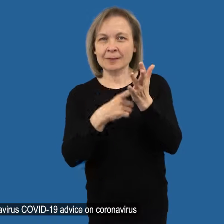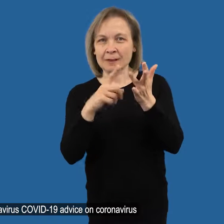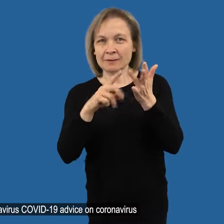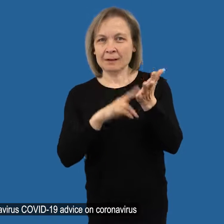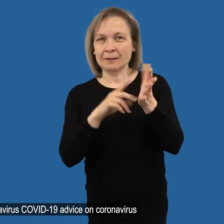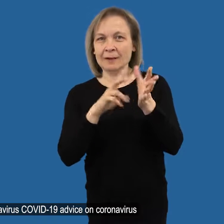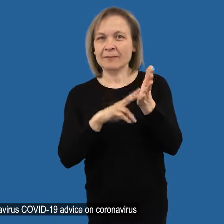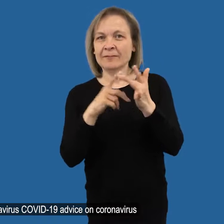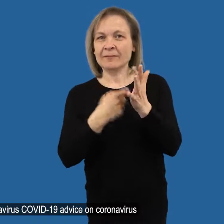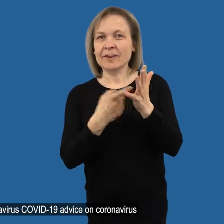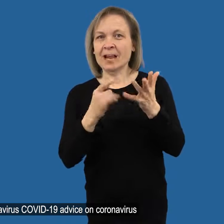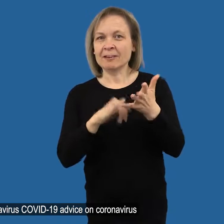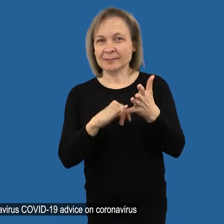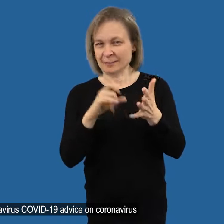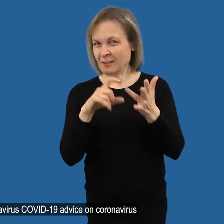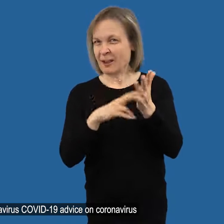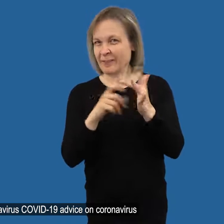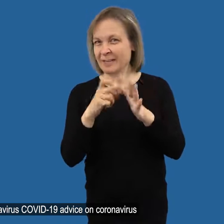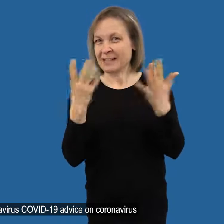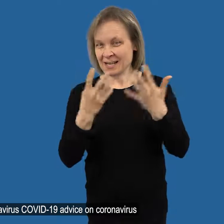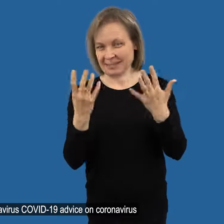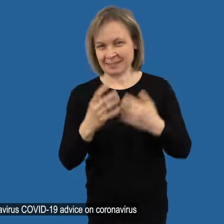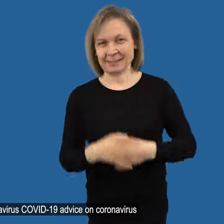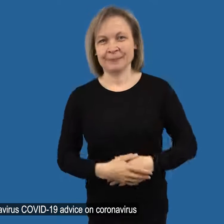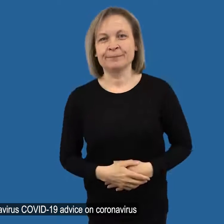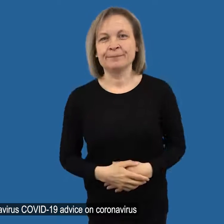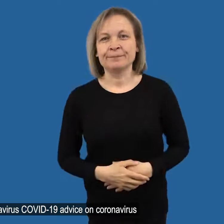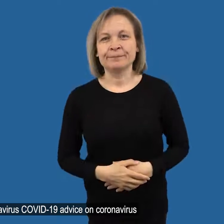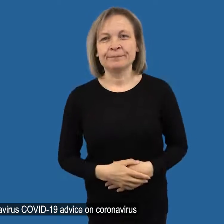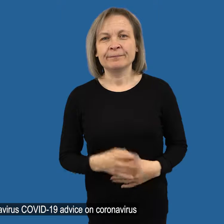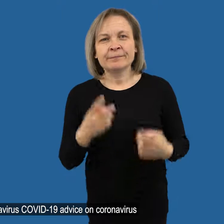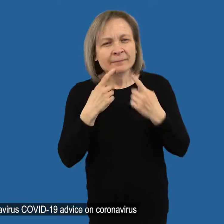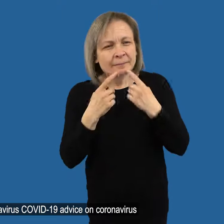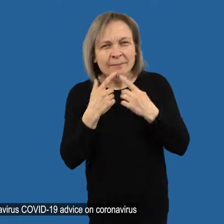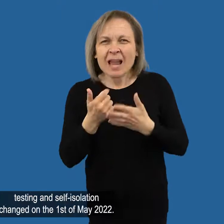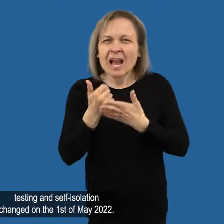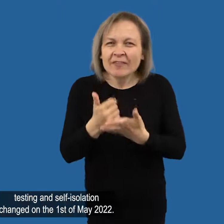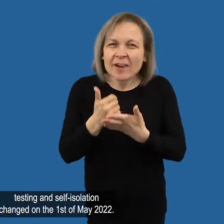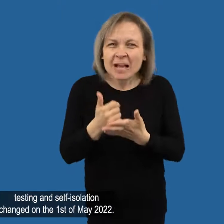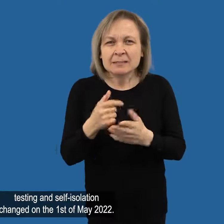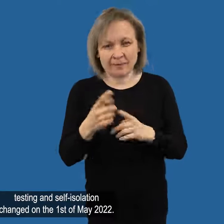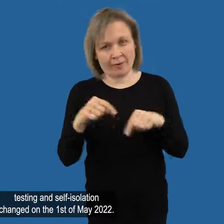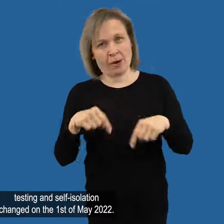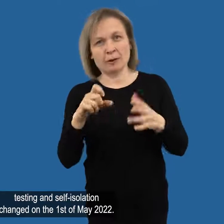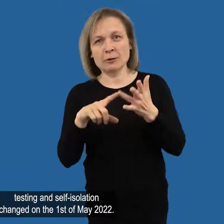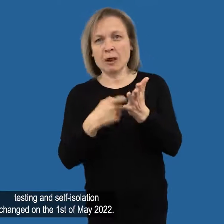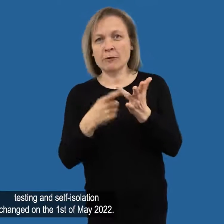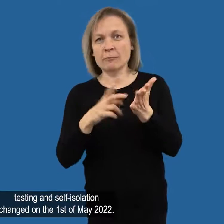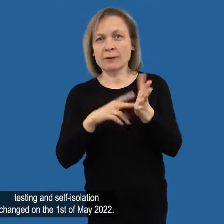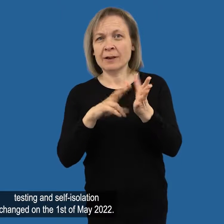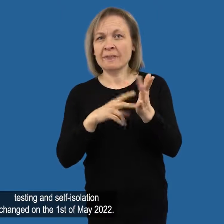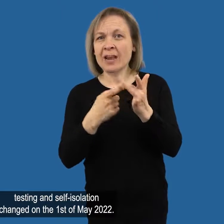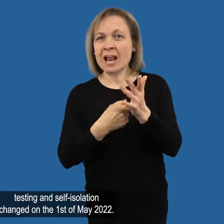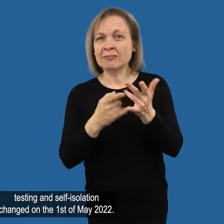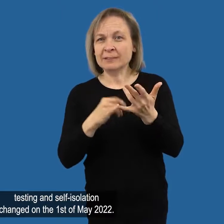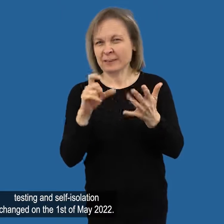Coronavirus, COVID-19 Advice on coronavirus, COVID-19 testing and self